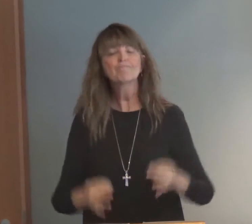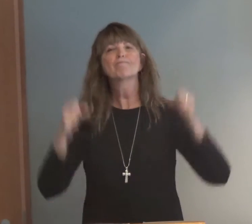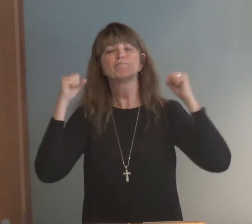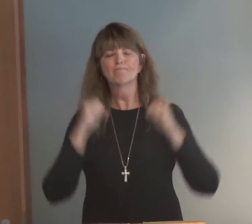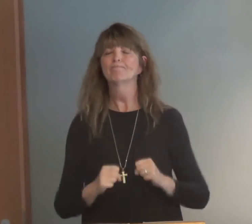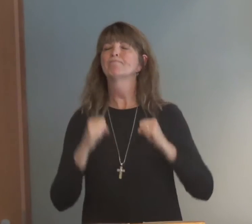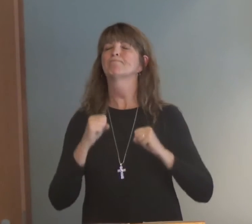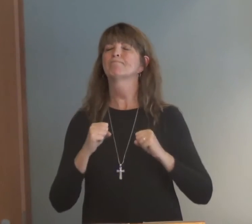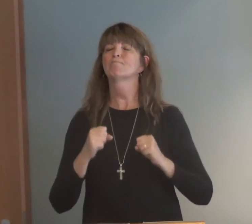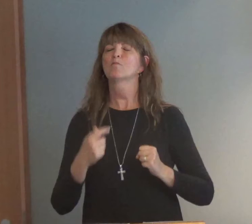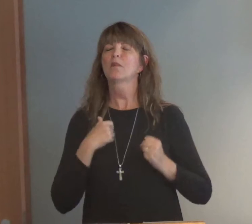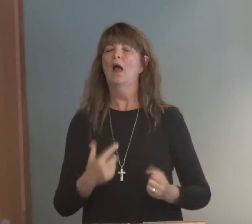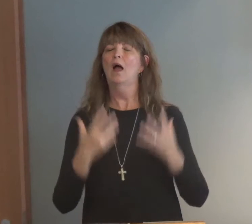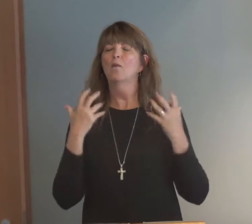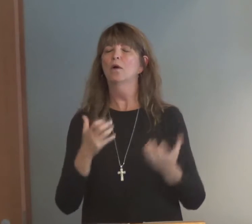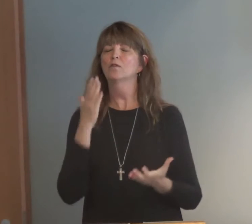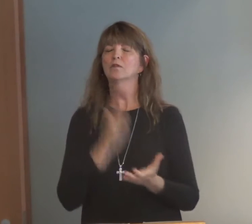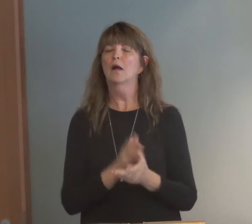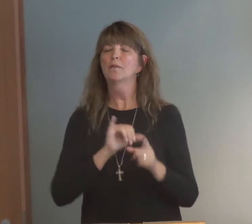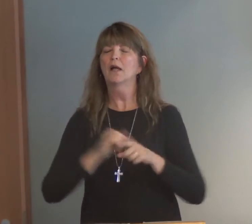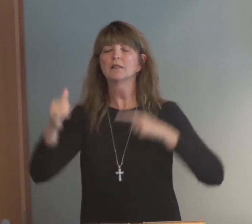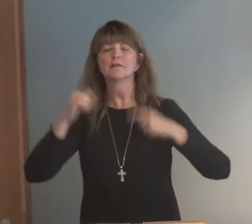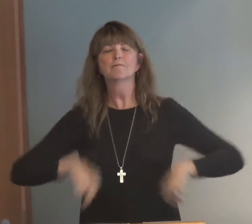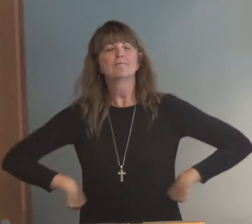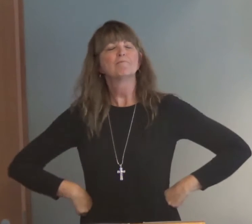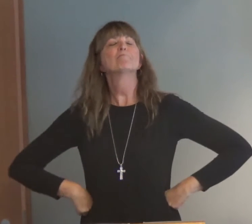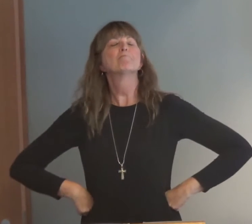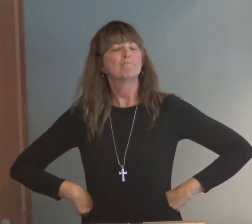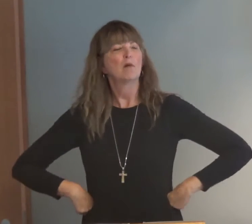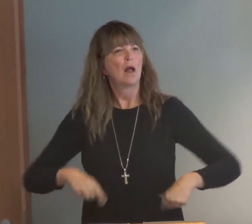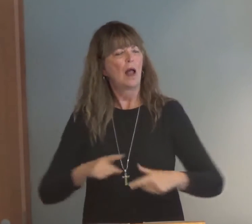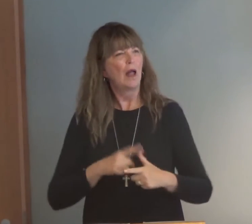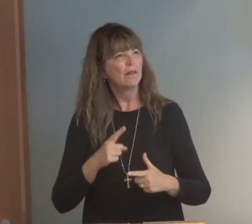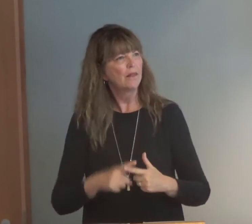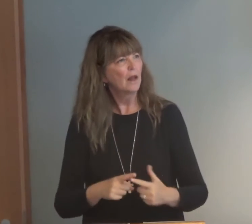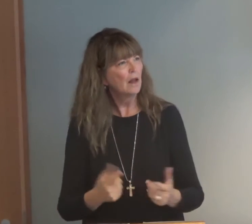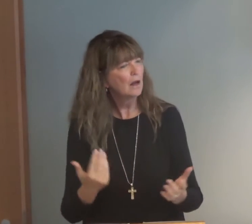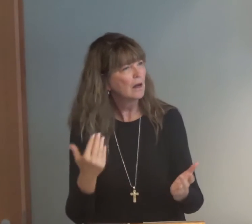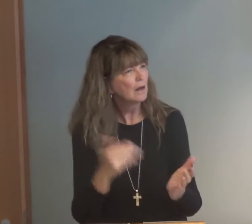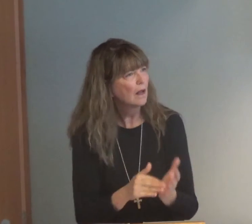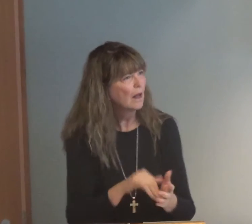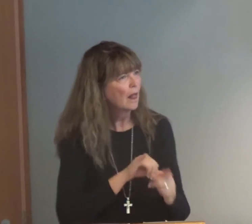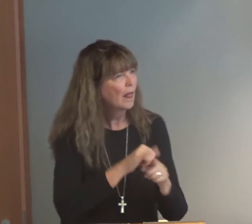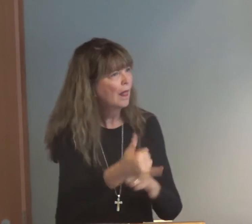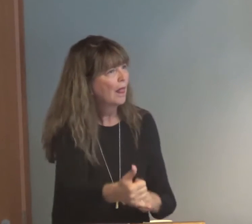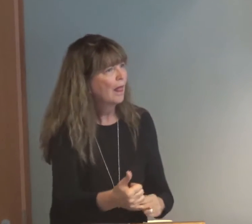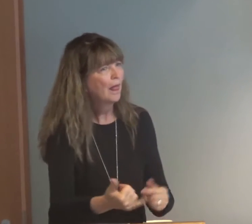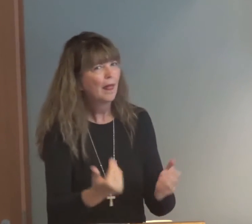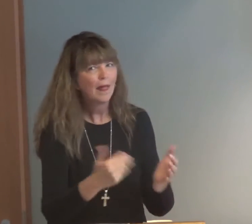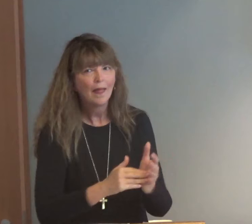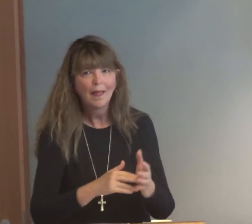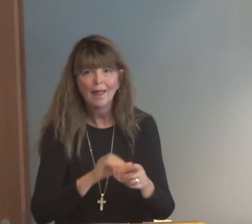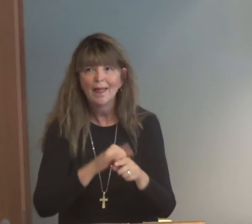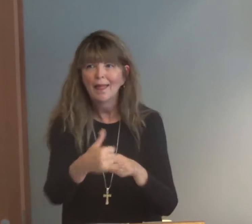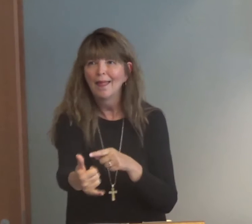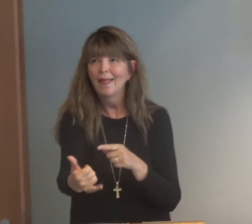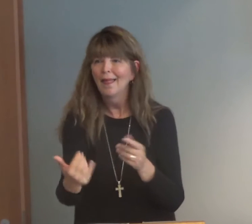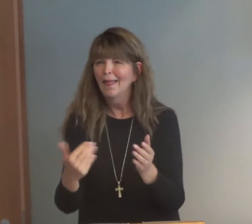Something that you don't want to do and you are resolved to stop doing this. And then before you know it, you slip